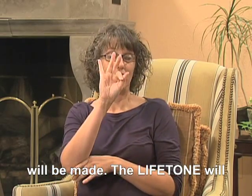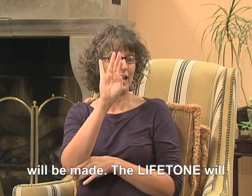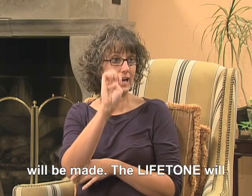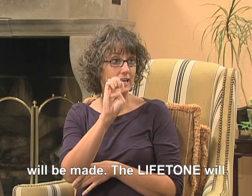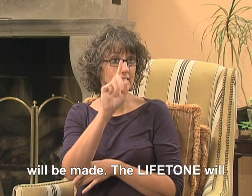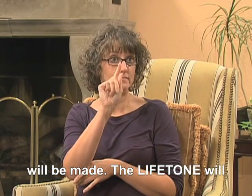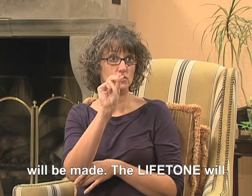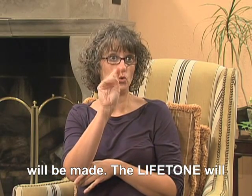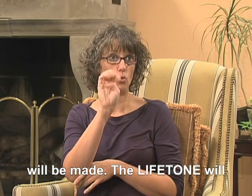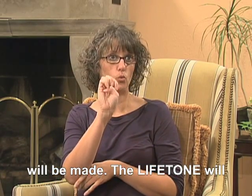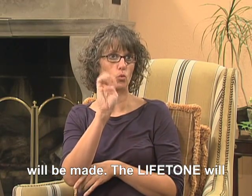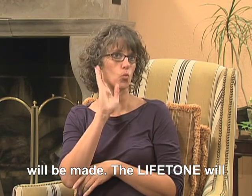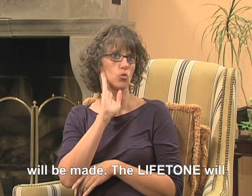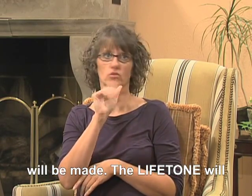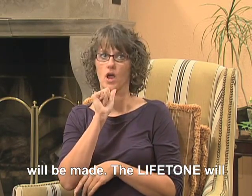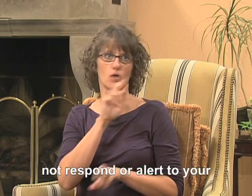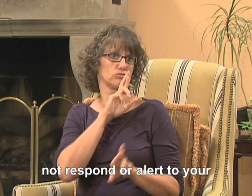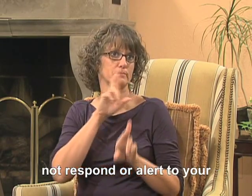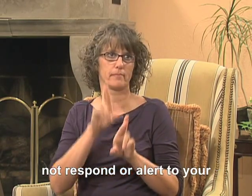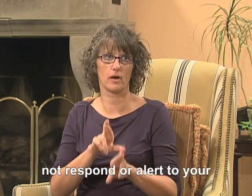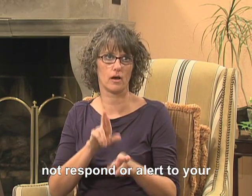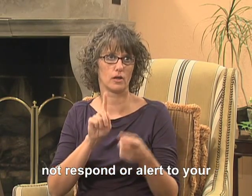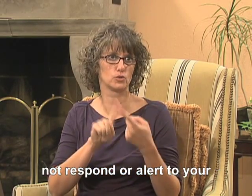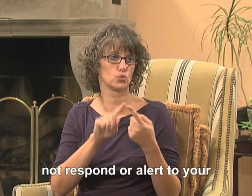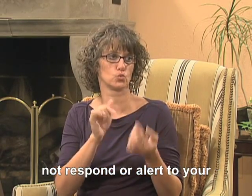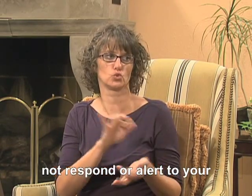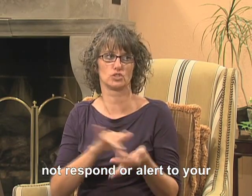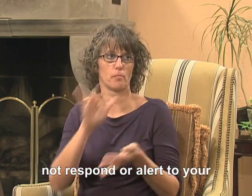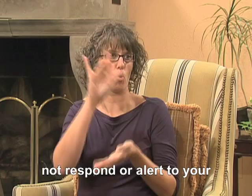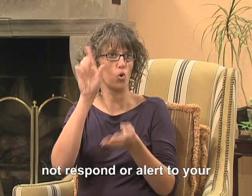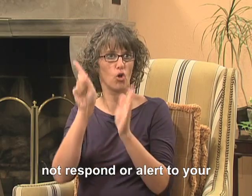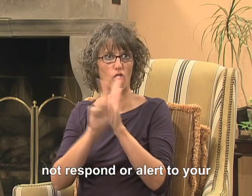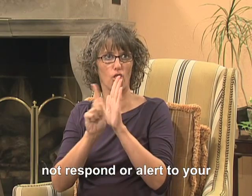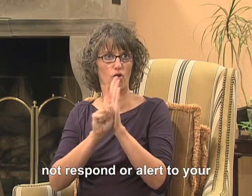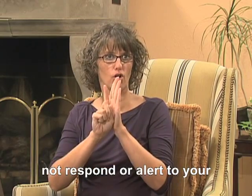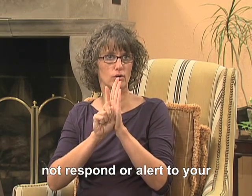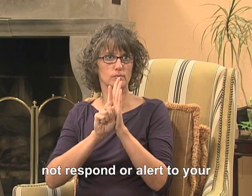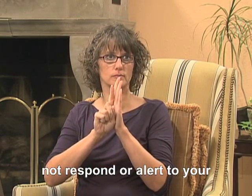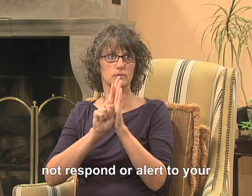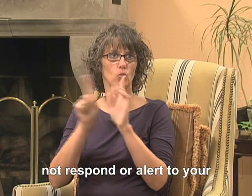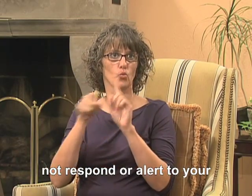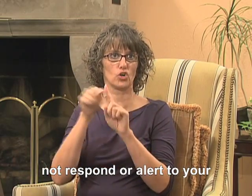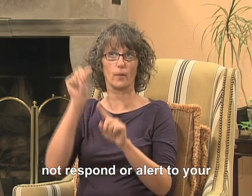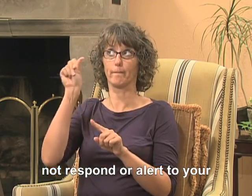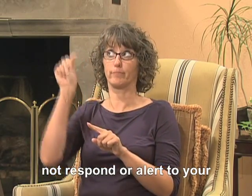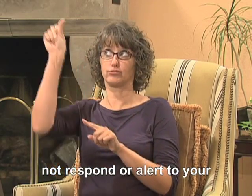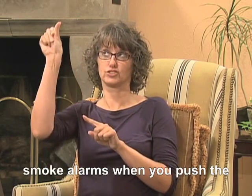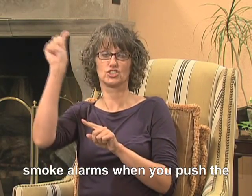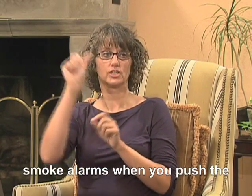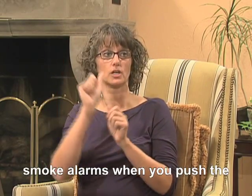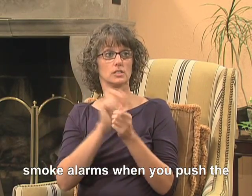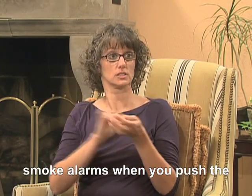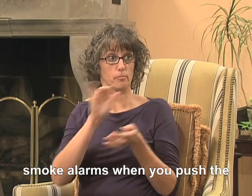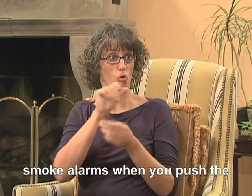The Lifetone will not respond or alert to your smoke alarms